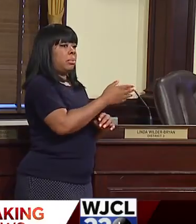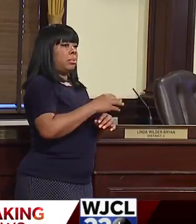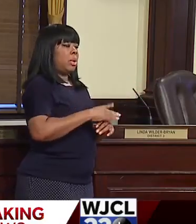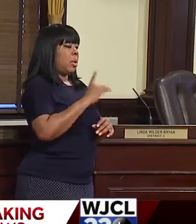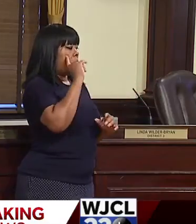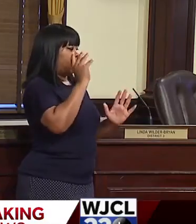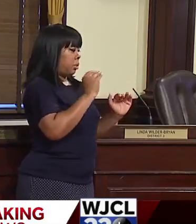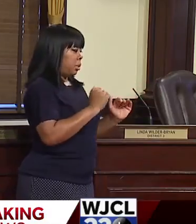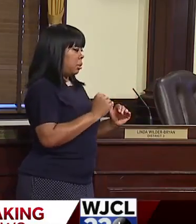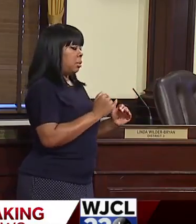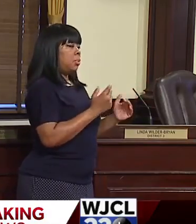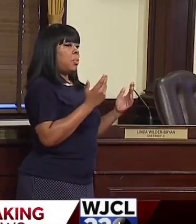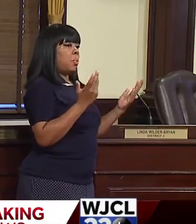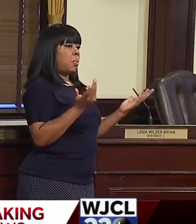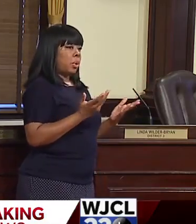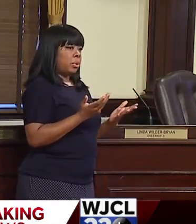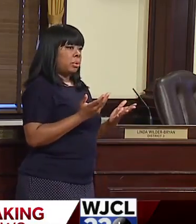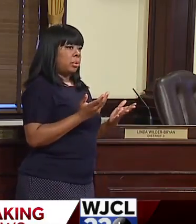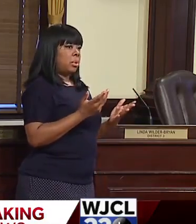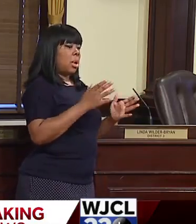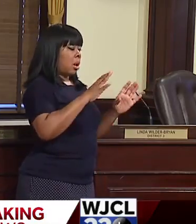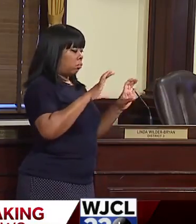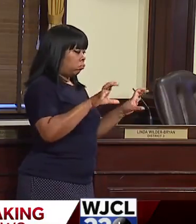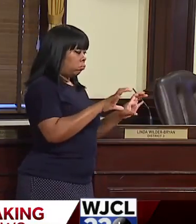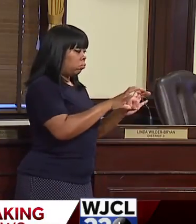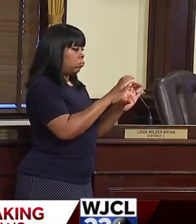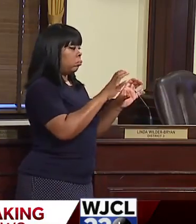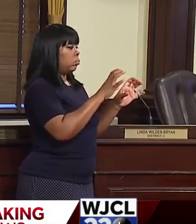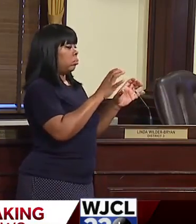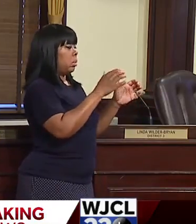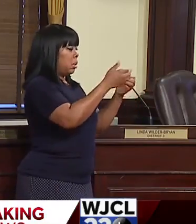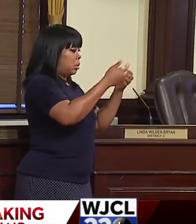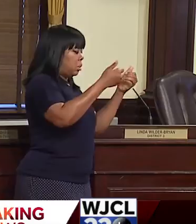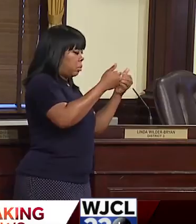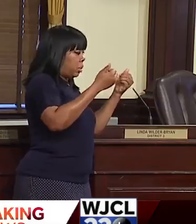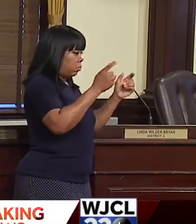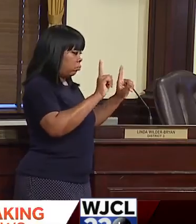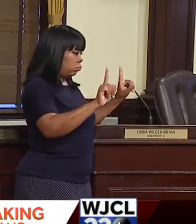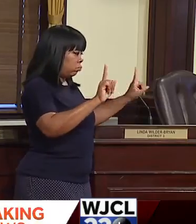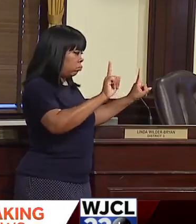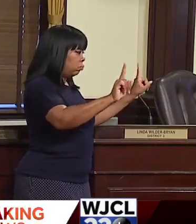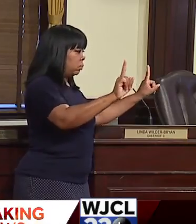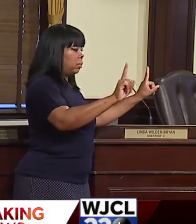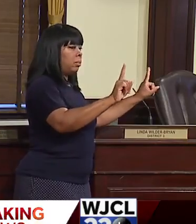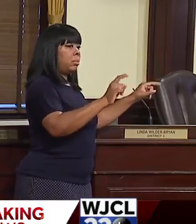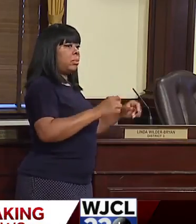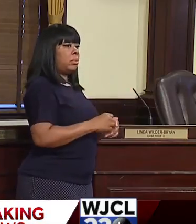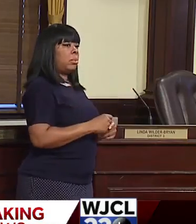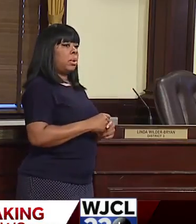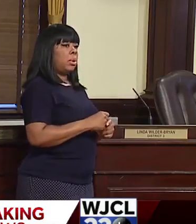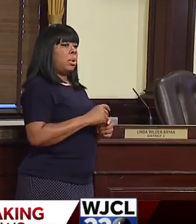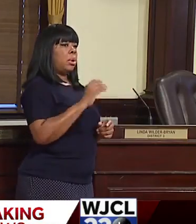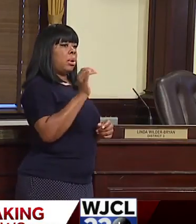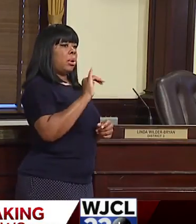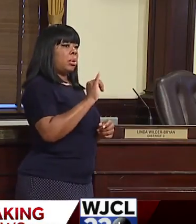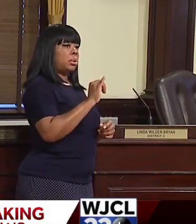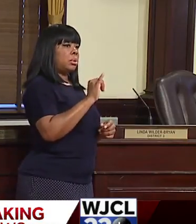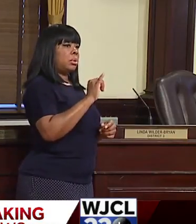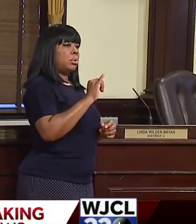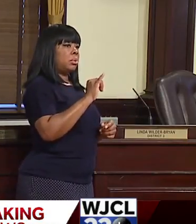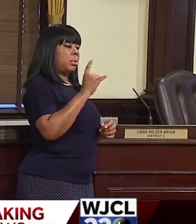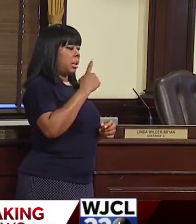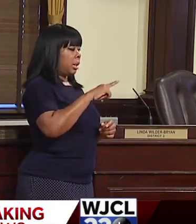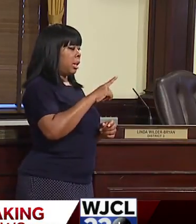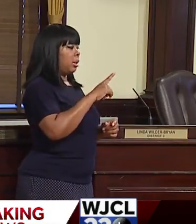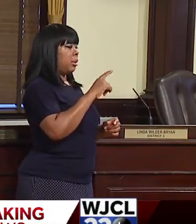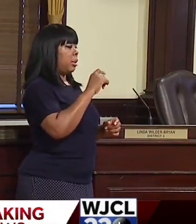expectations as to how they should conduct themselves, how they social distance of themselves. Um, and if they are found not to do that,